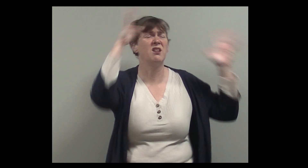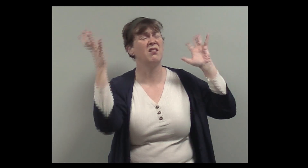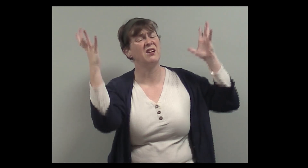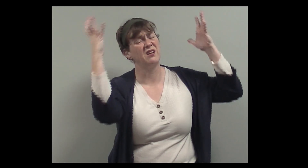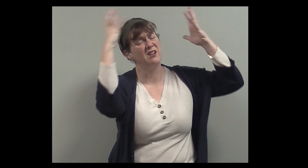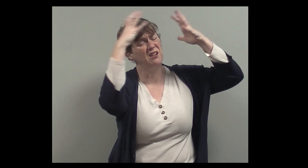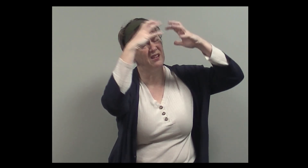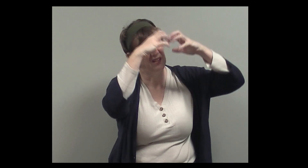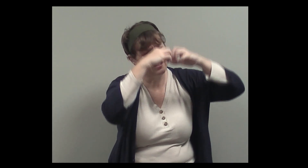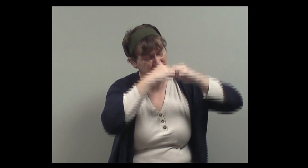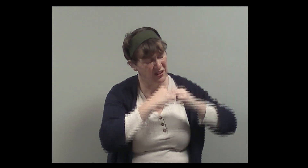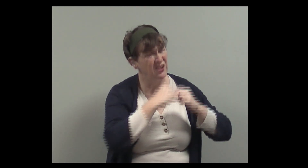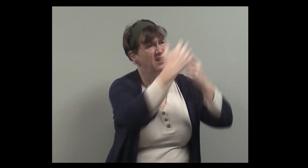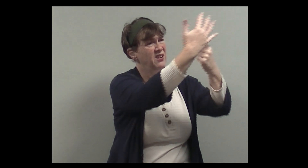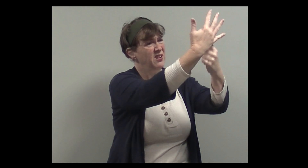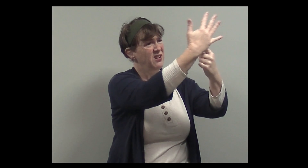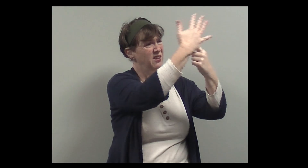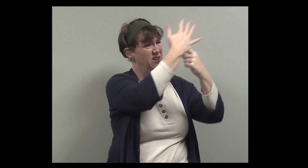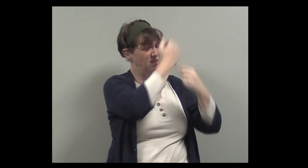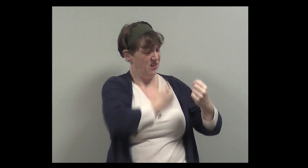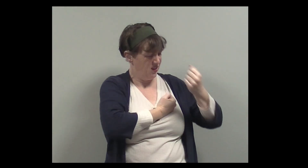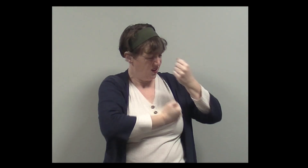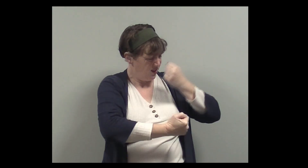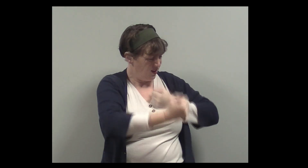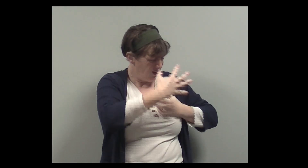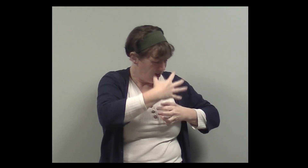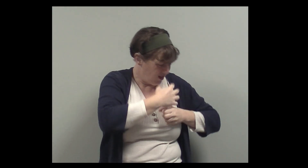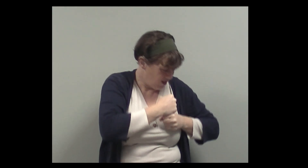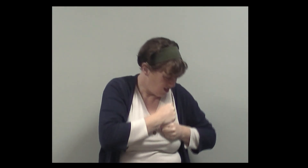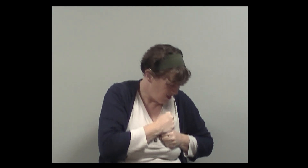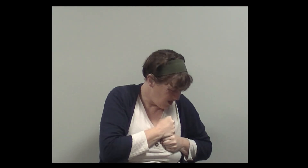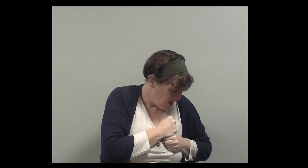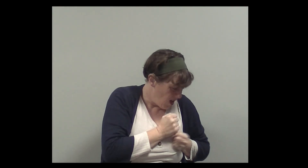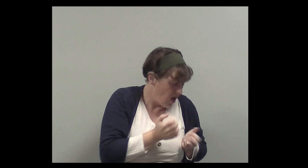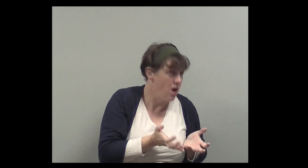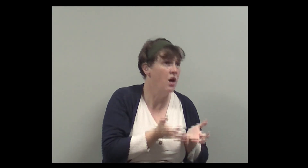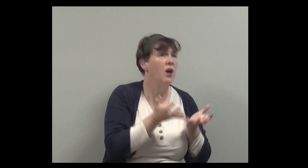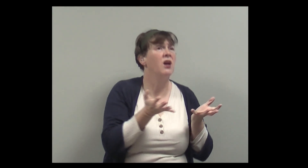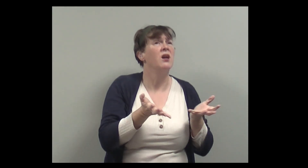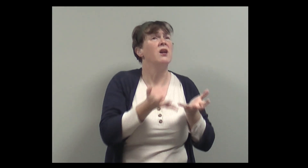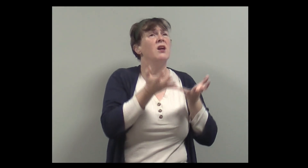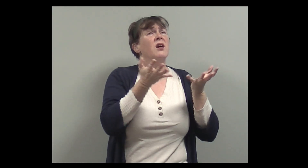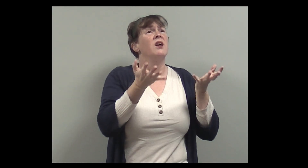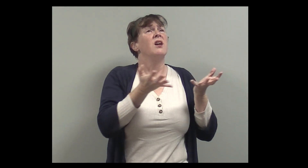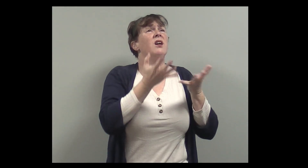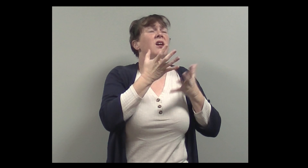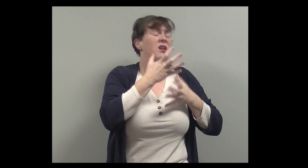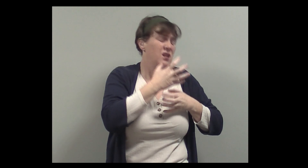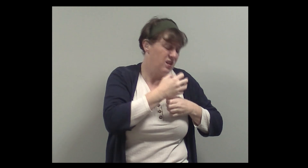crash and I break down Your words in my head Knives in my heart You build me up and then I